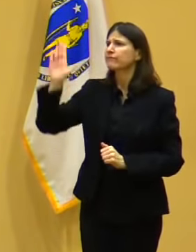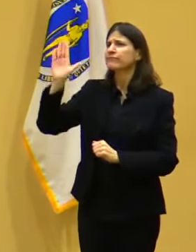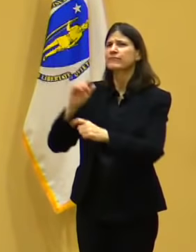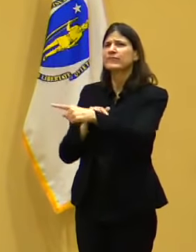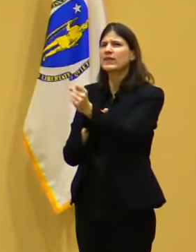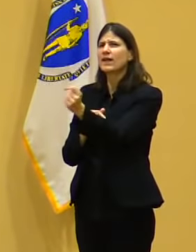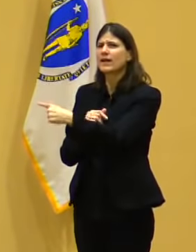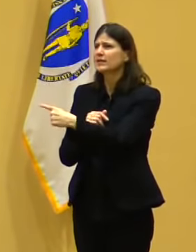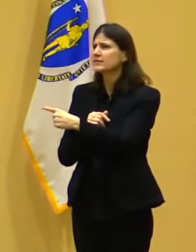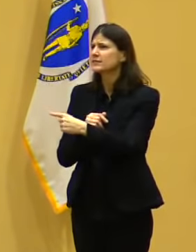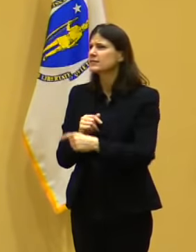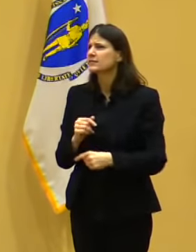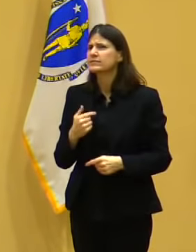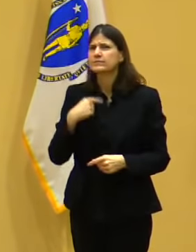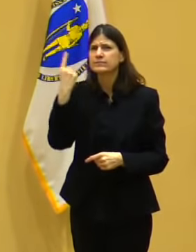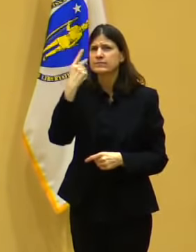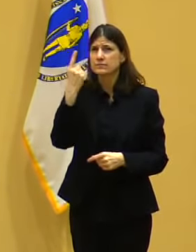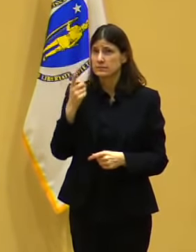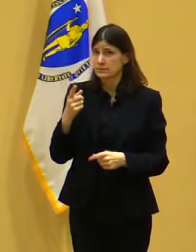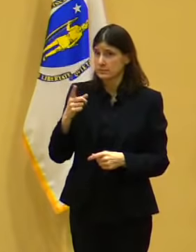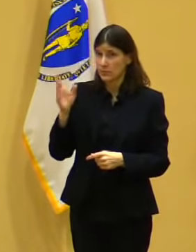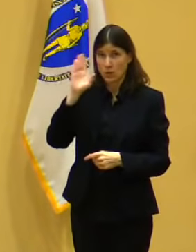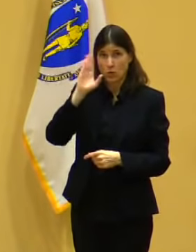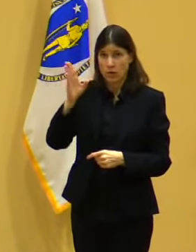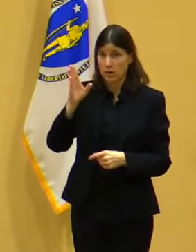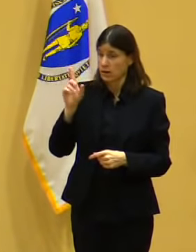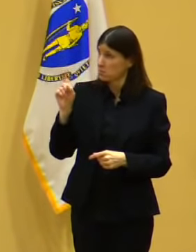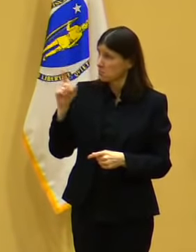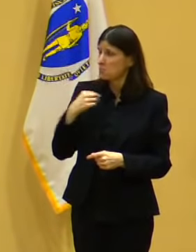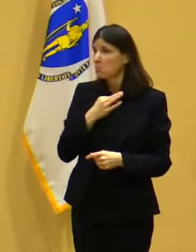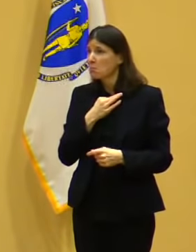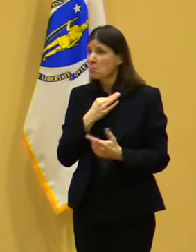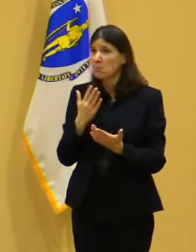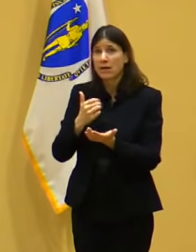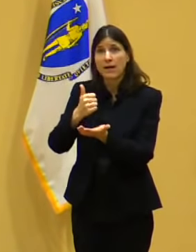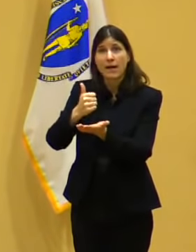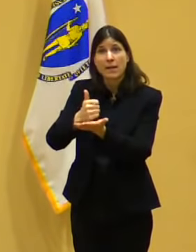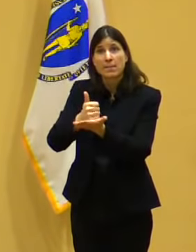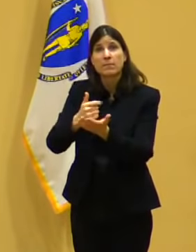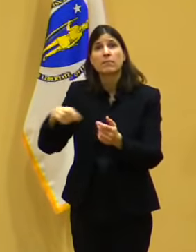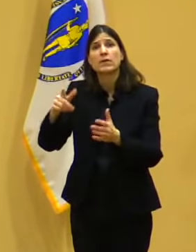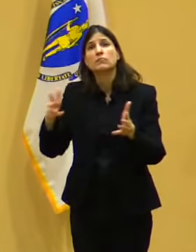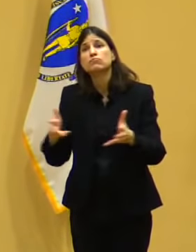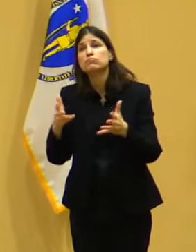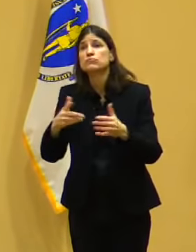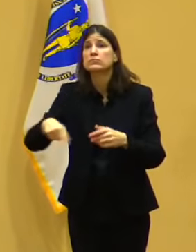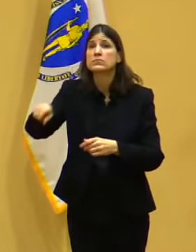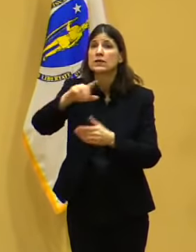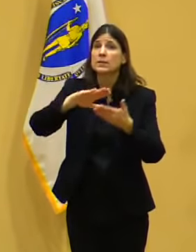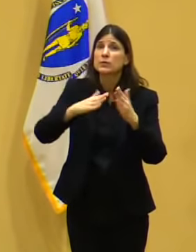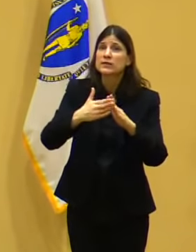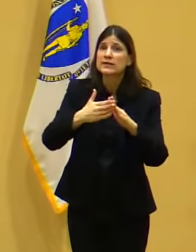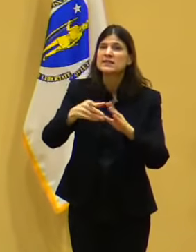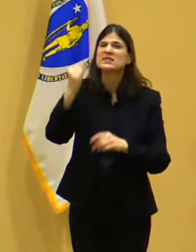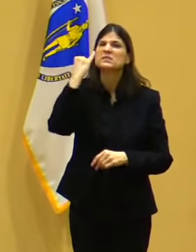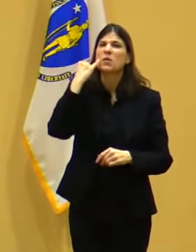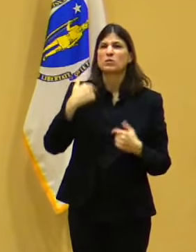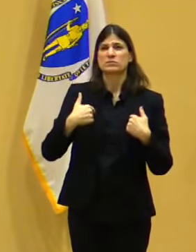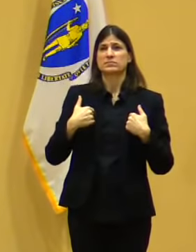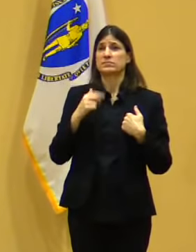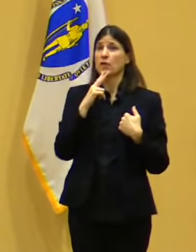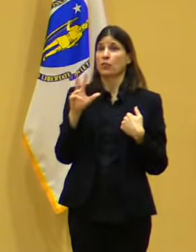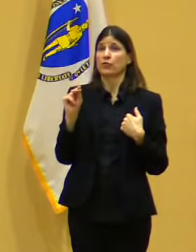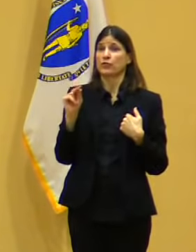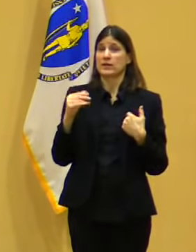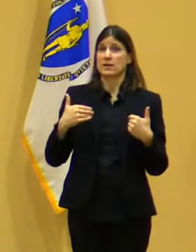Will this help earn people to know if a 30-year-old is saying, hey, we have to get 75-year-old to meet?